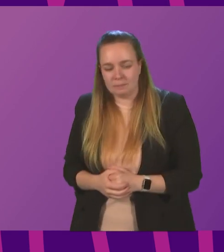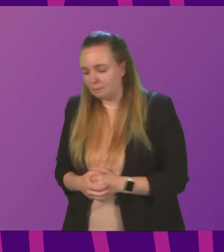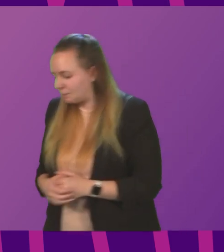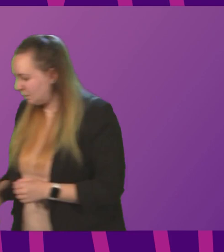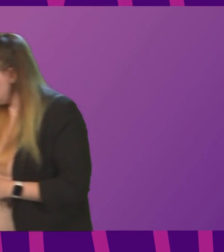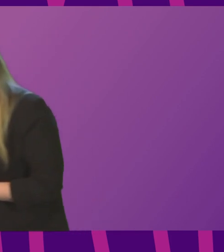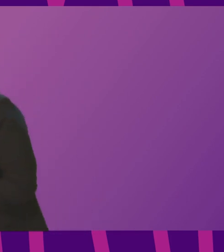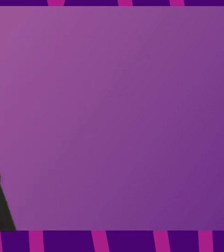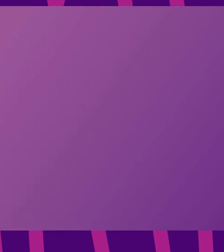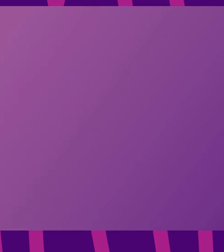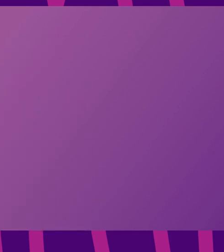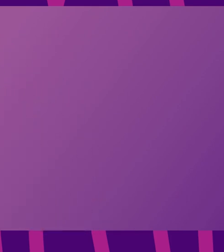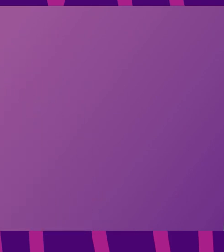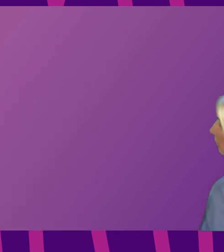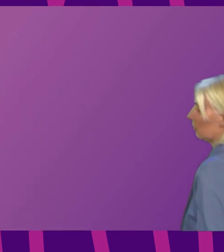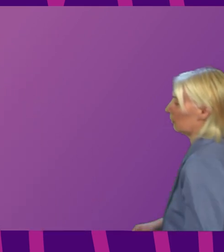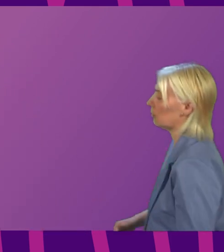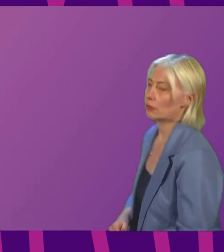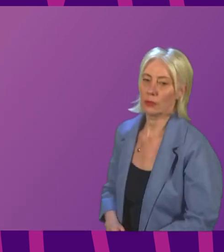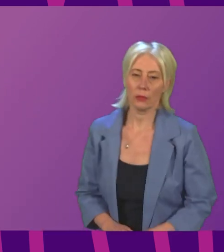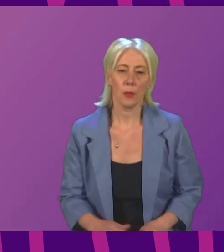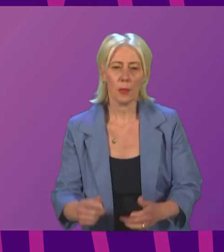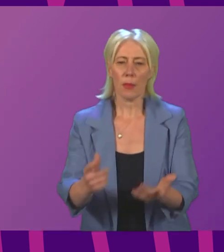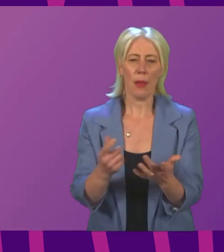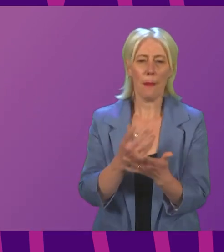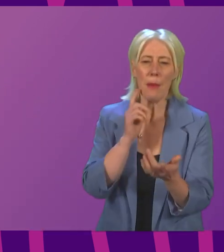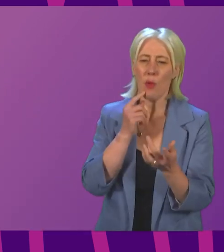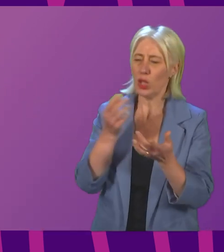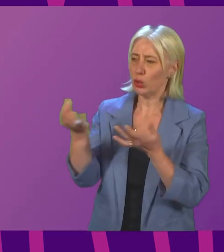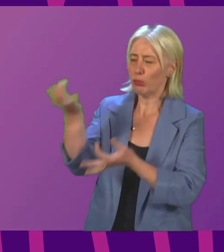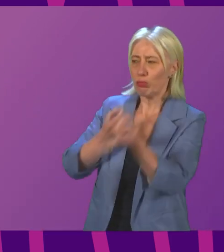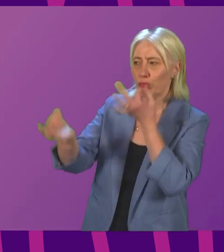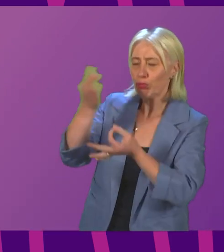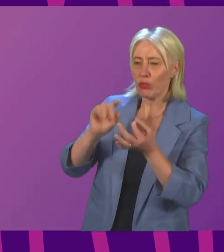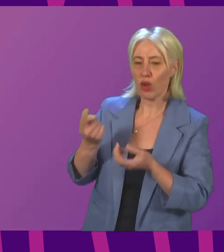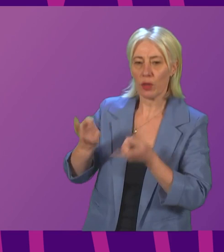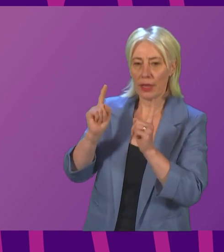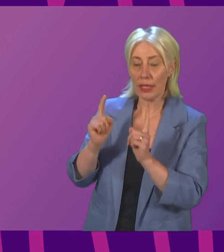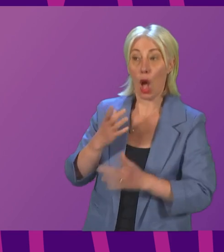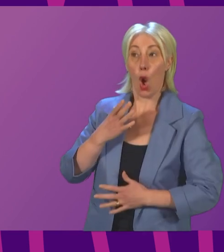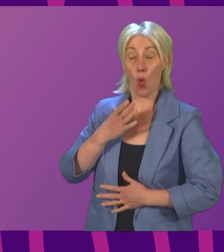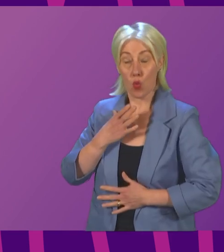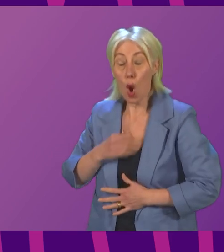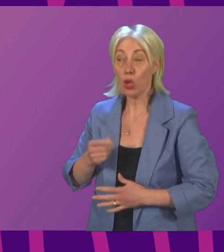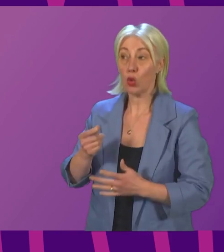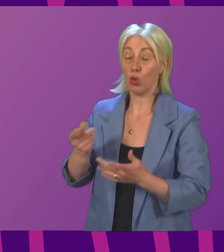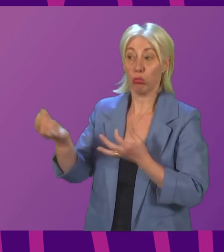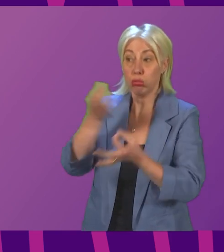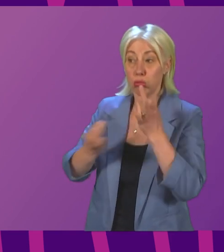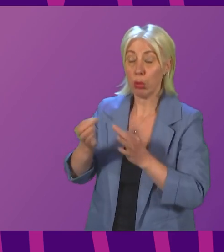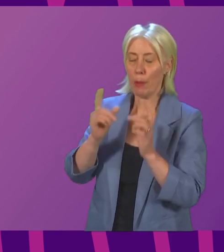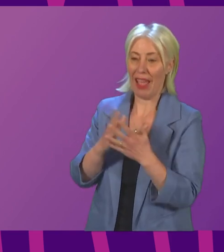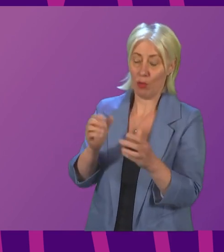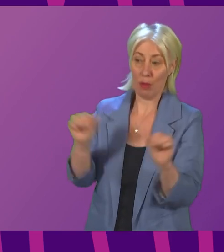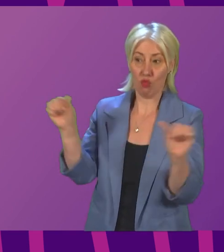Thank you. I have a number of members who are keen to ask the First Minister a question. I would be keen to take as many as possible, but we will need succinct questions and